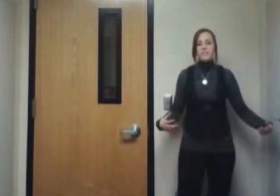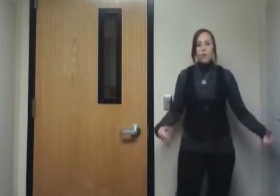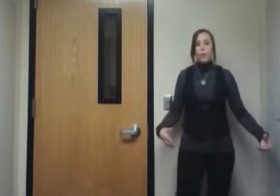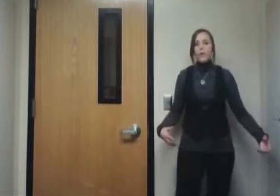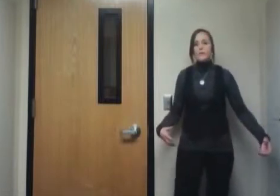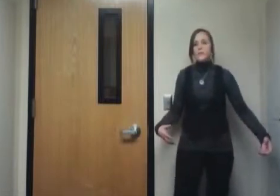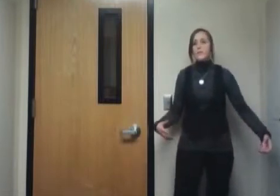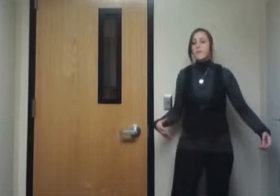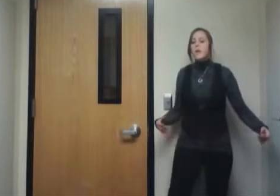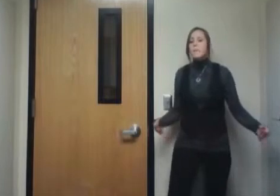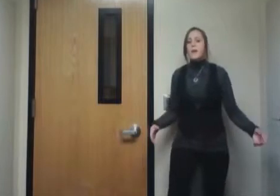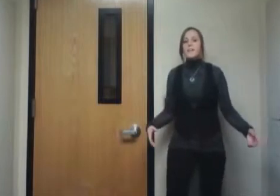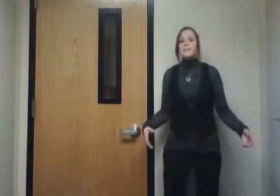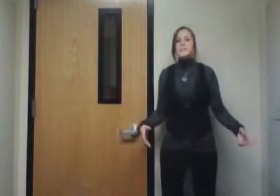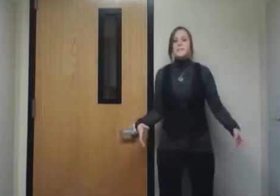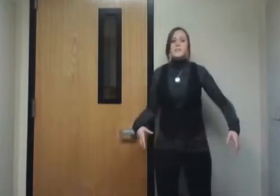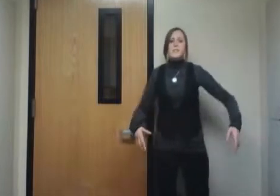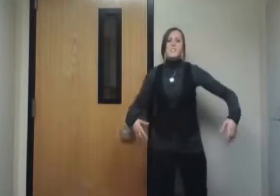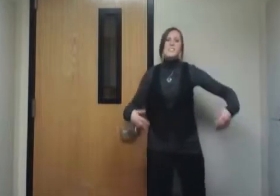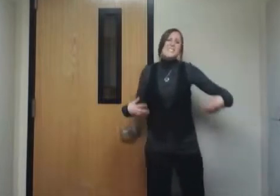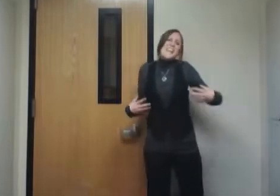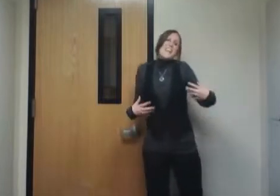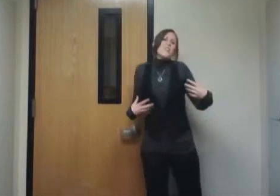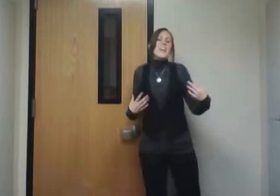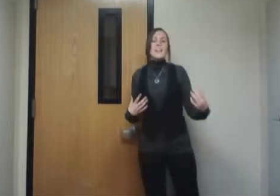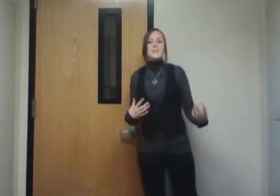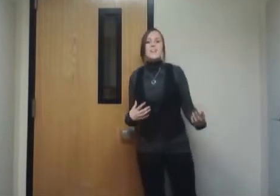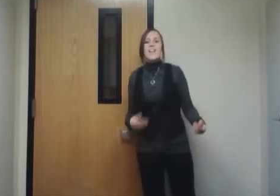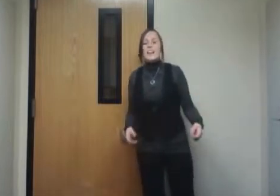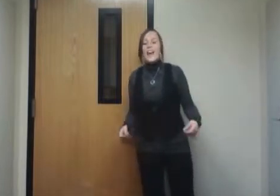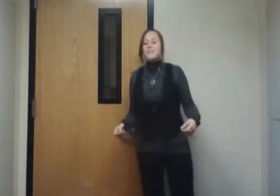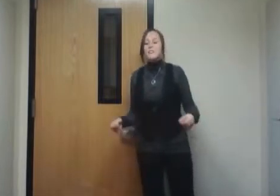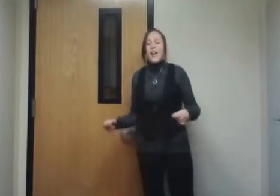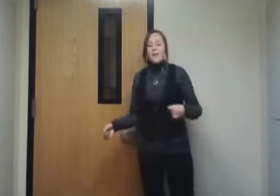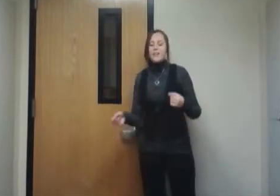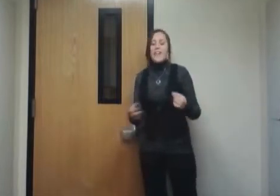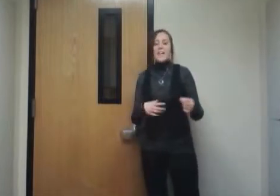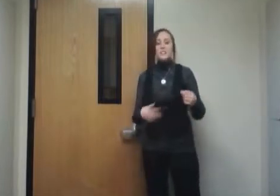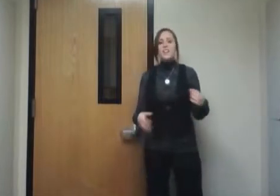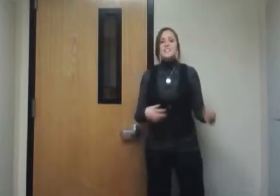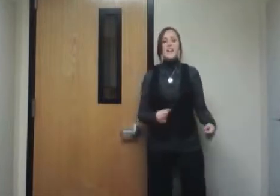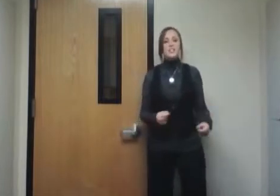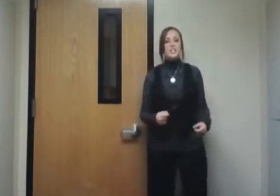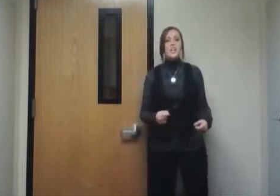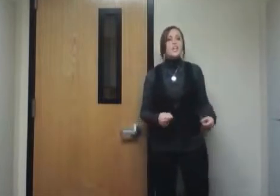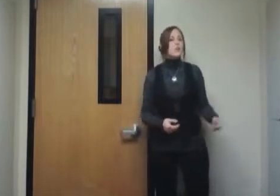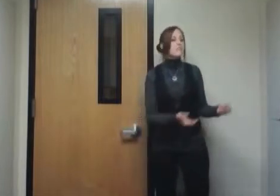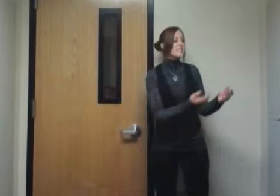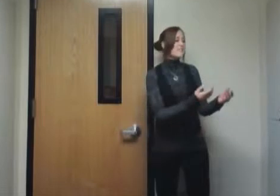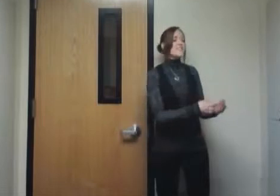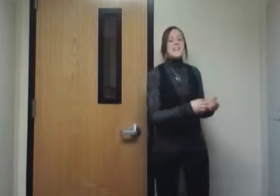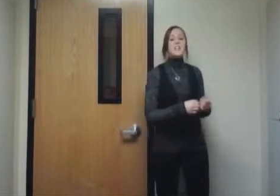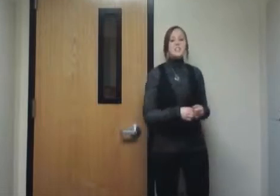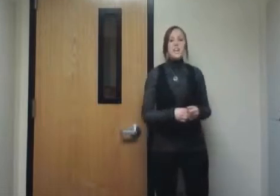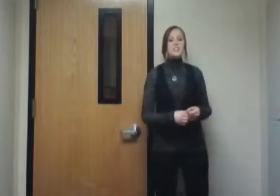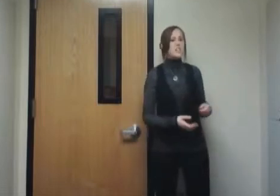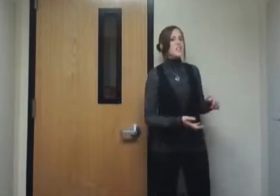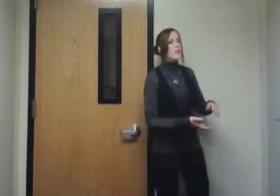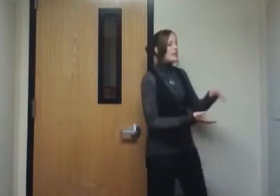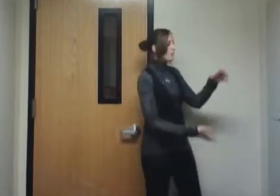coins. But say you're like me, and after every cash transaction, you receive exact change and you end up